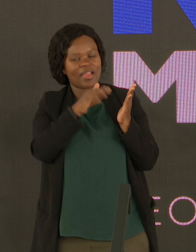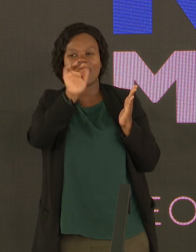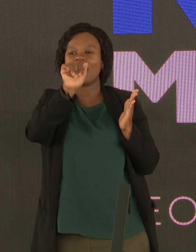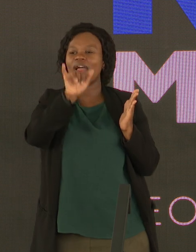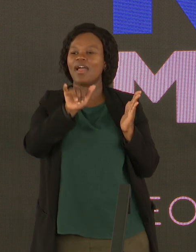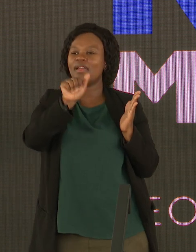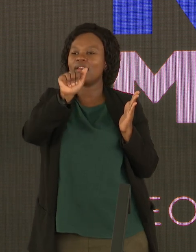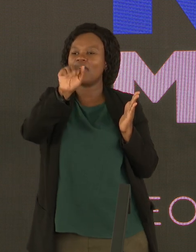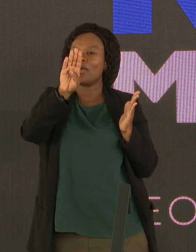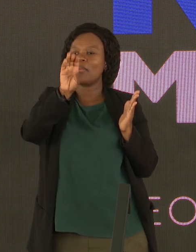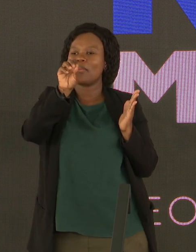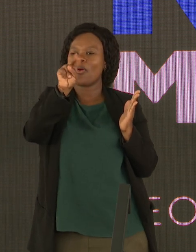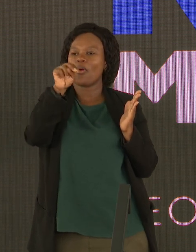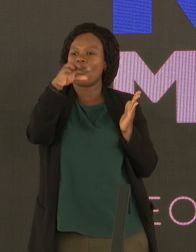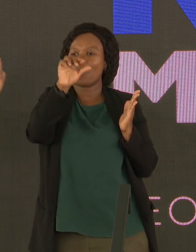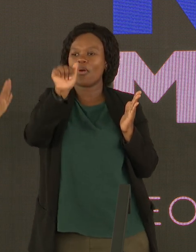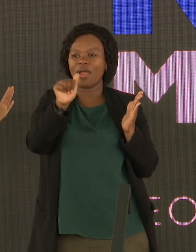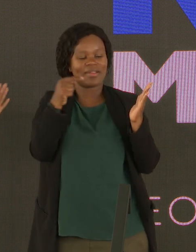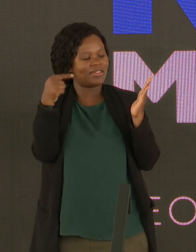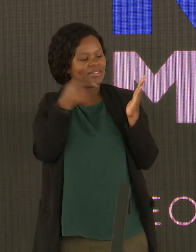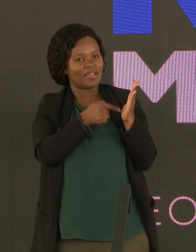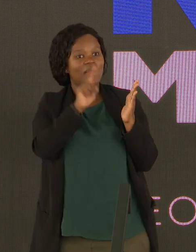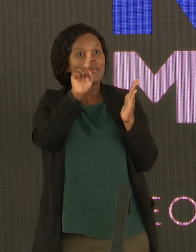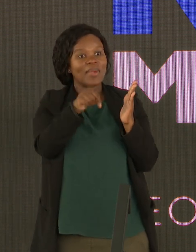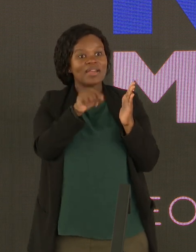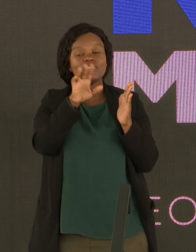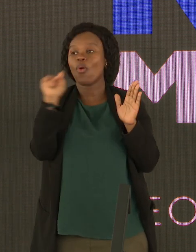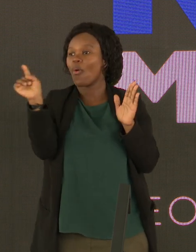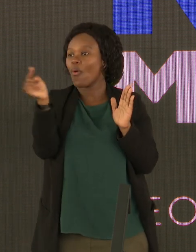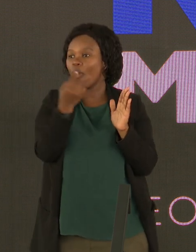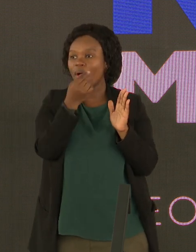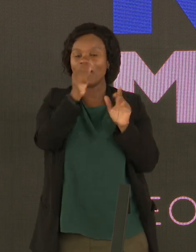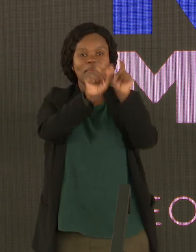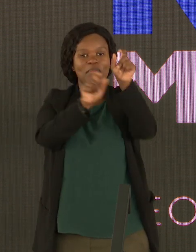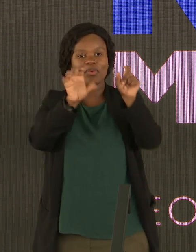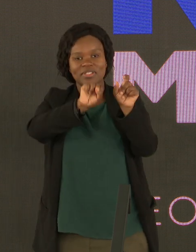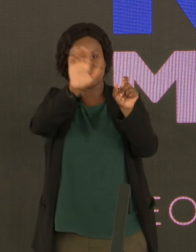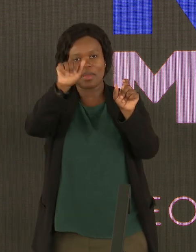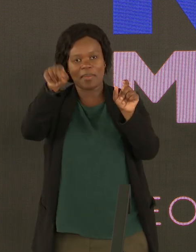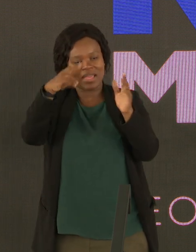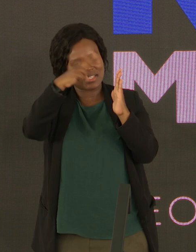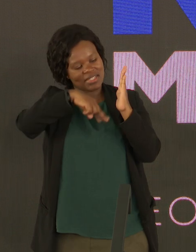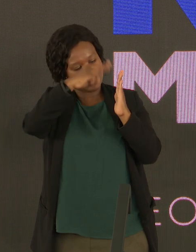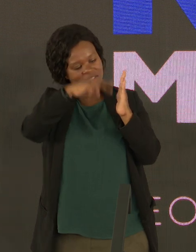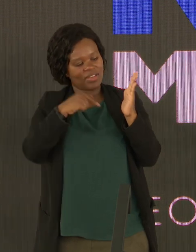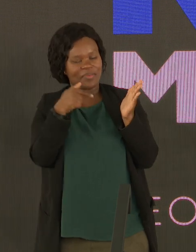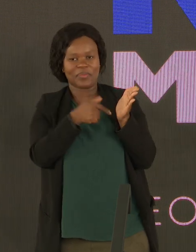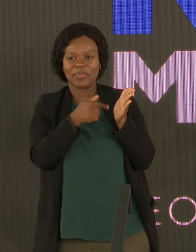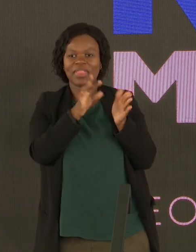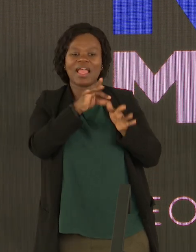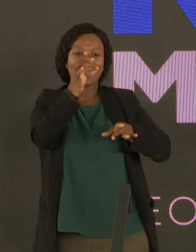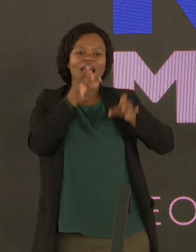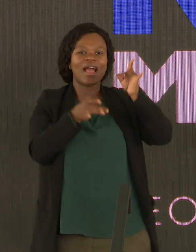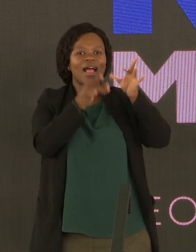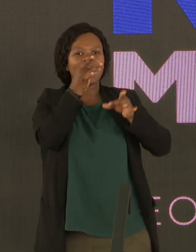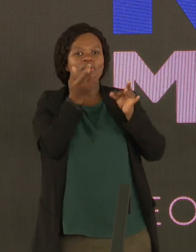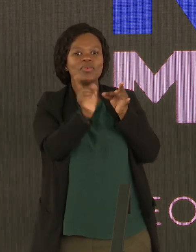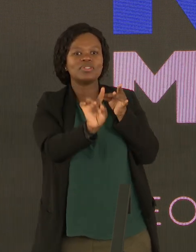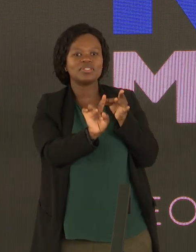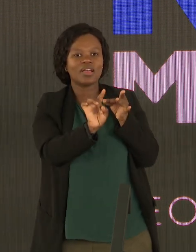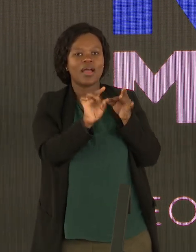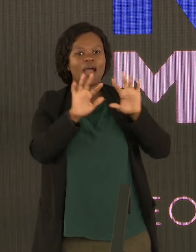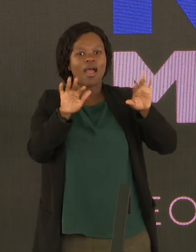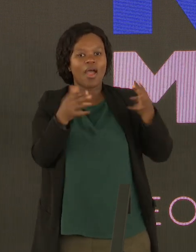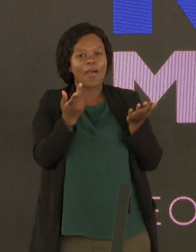It's called The Economy on Our Doorstep. I think every South African should read it. And in it, he did a study where he analyzed the proportion of